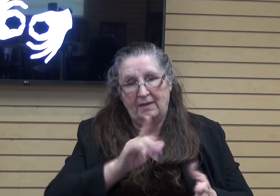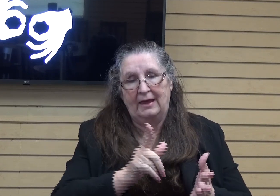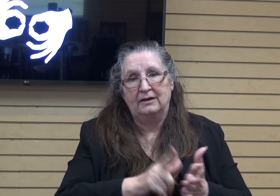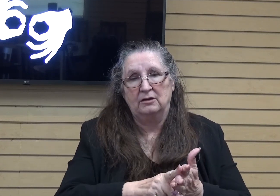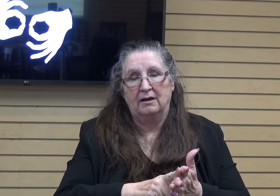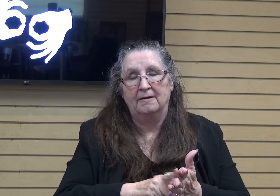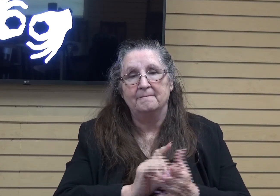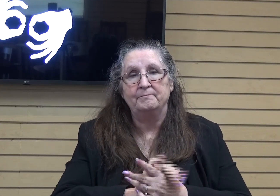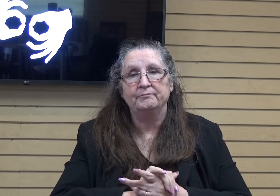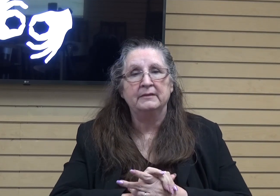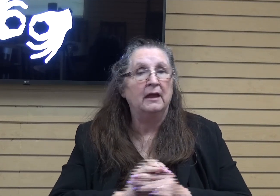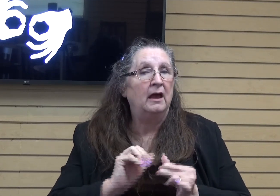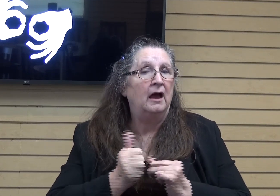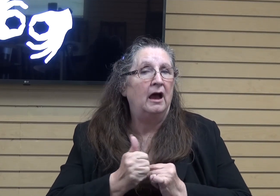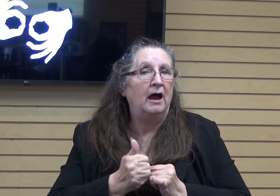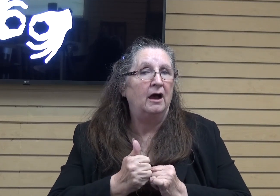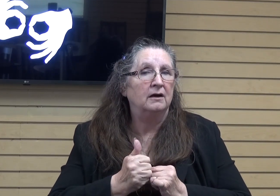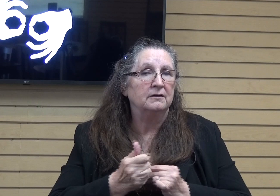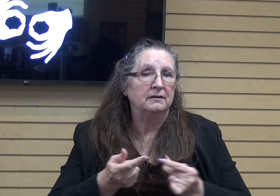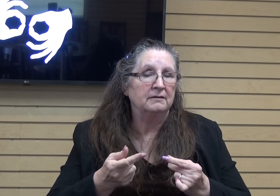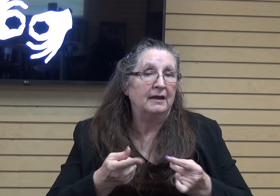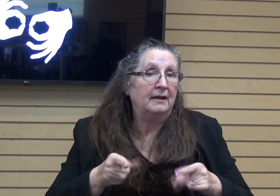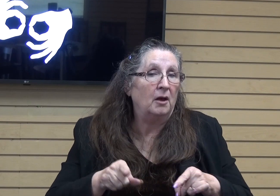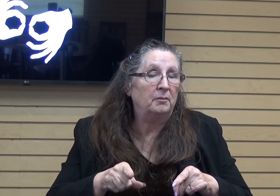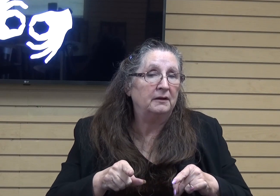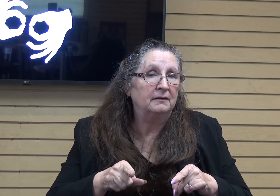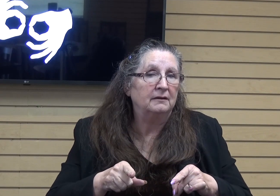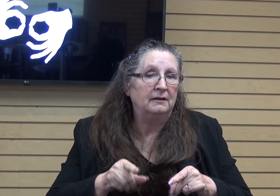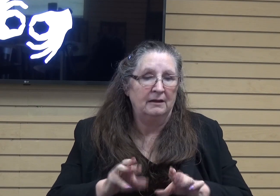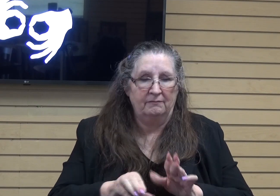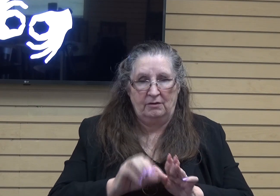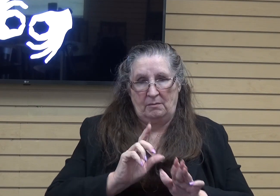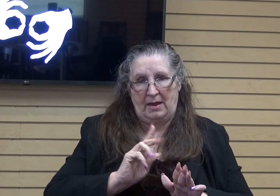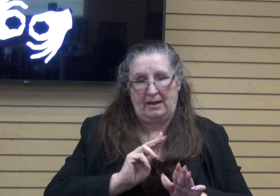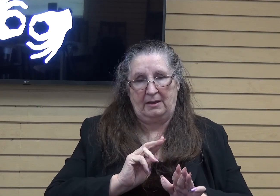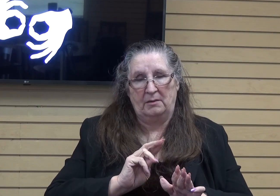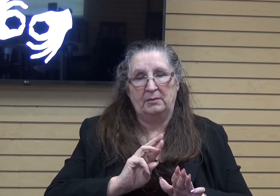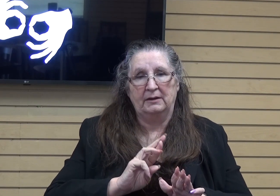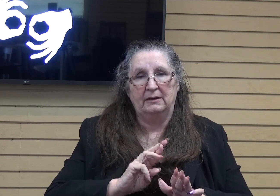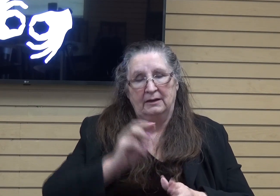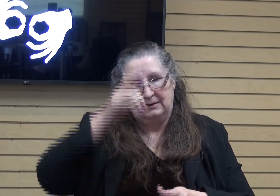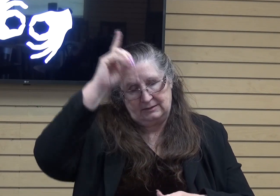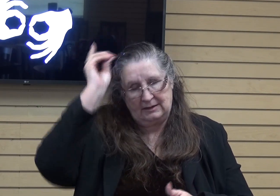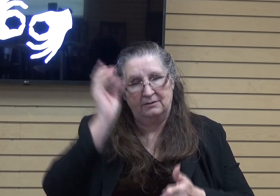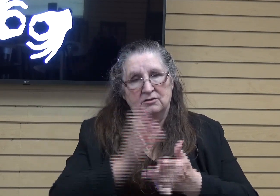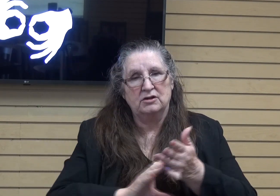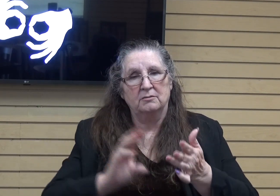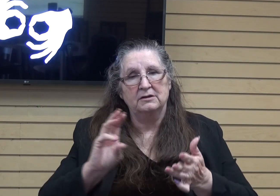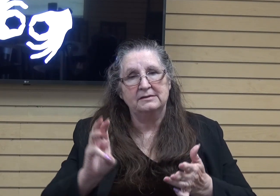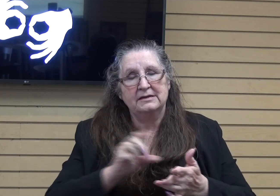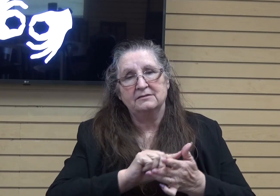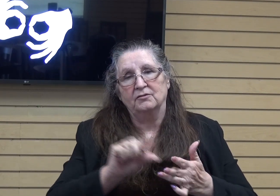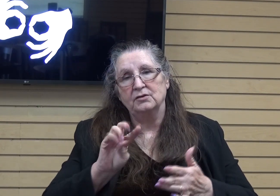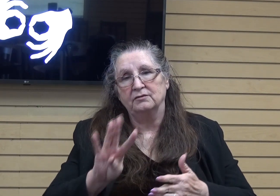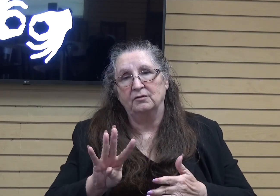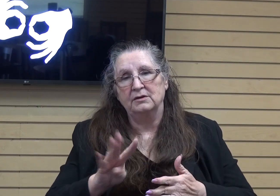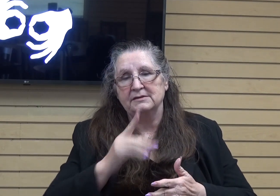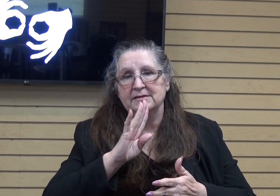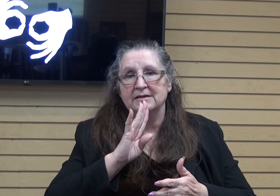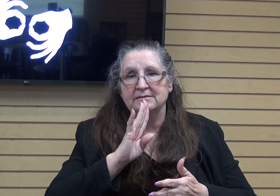So how did we get there? Well, if we back up, Daniel chapter 6 verse 4 says, Then the high